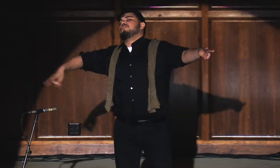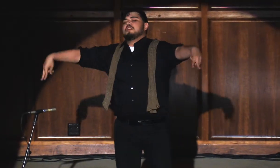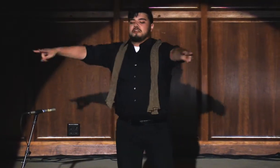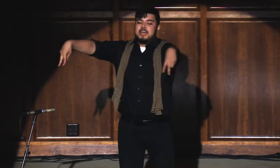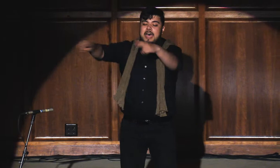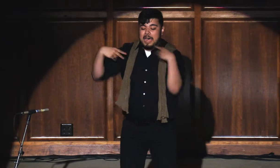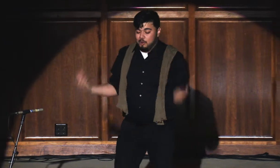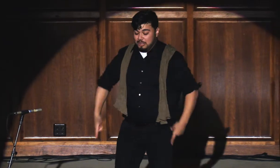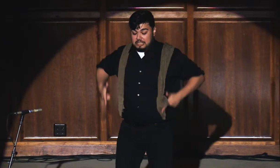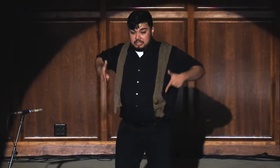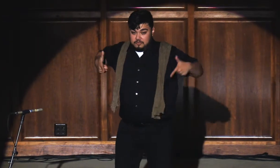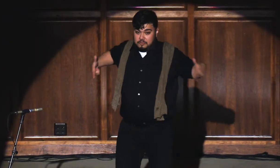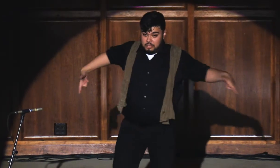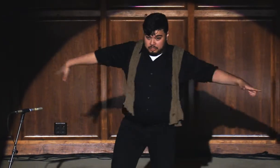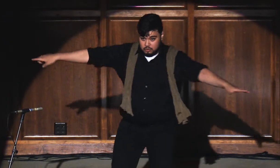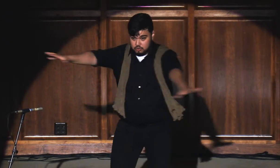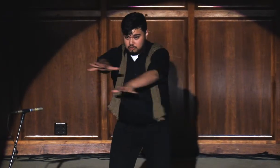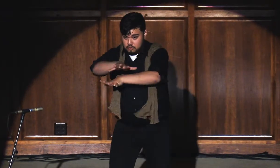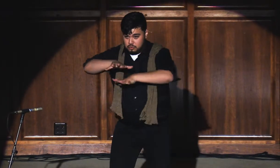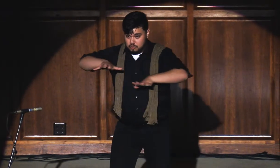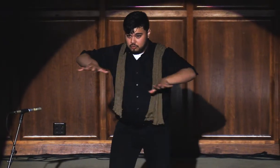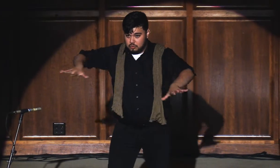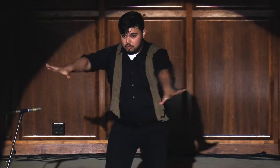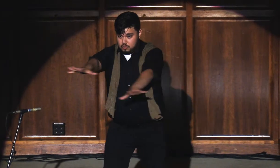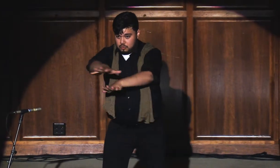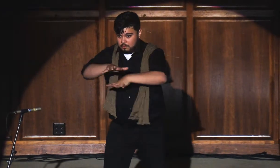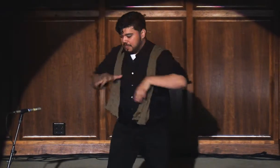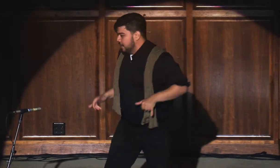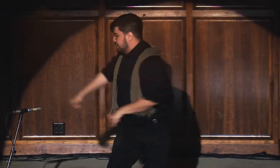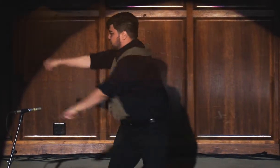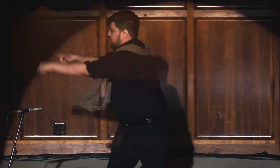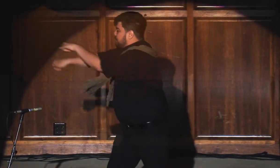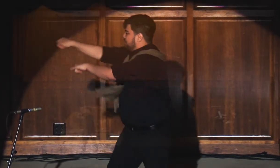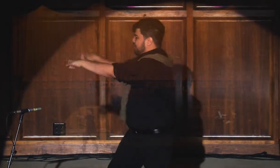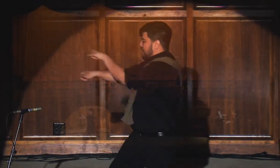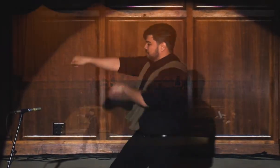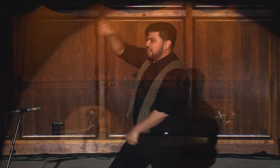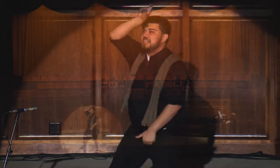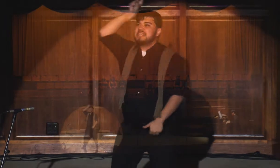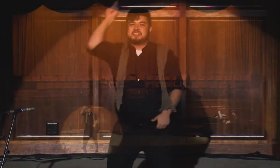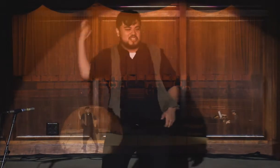fill our living room The ship from Egypt